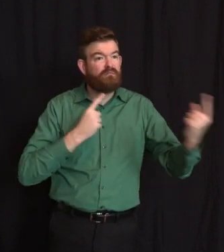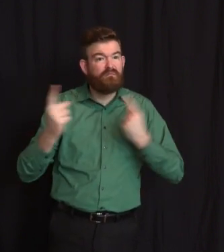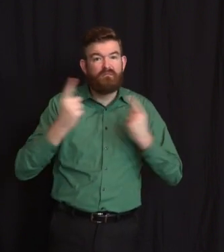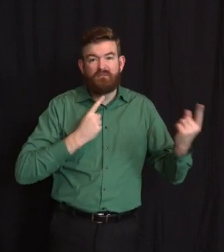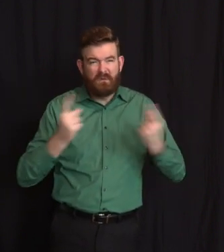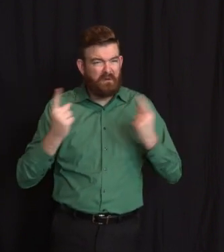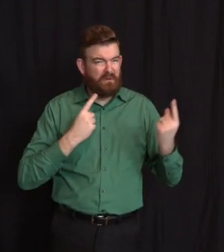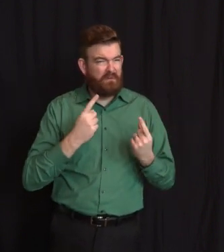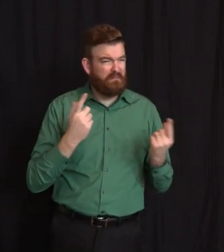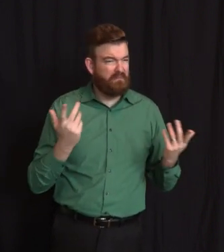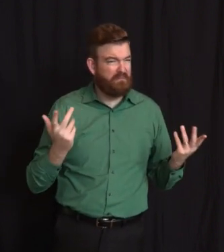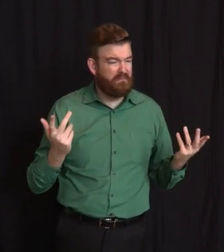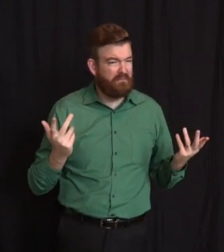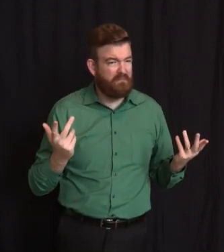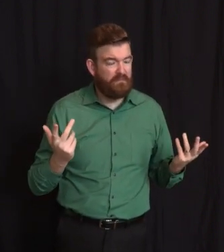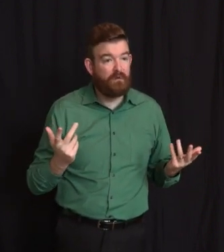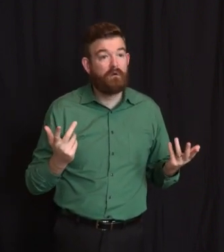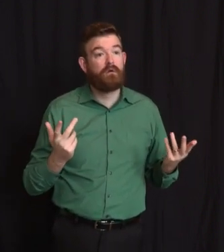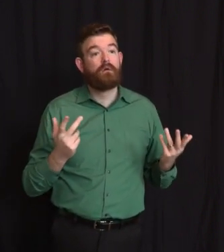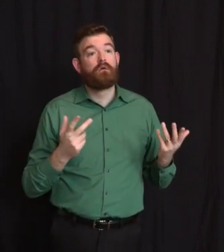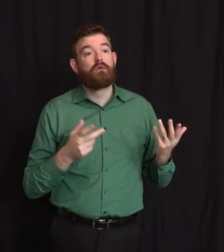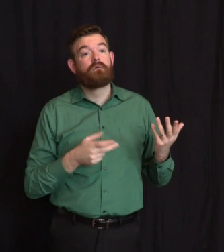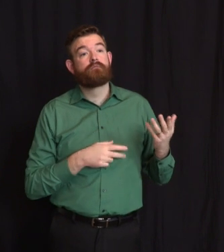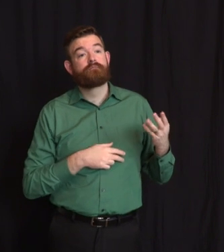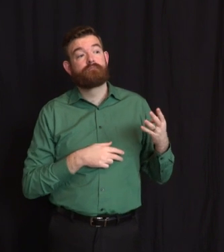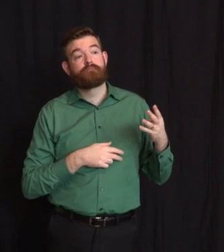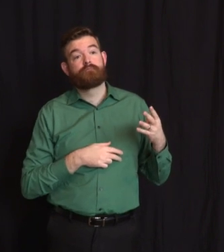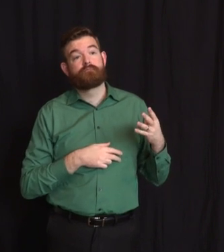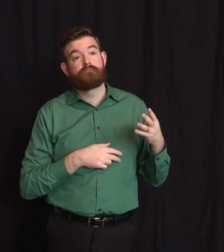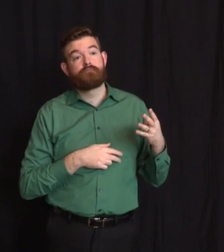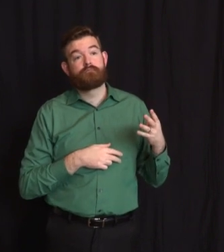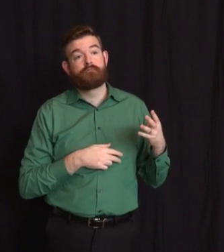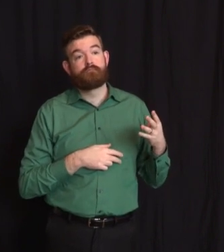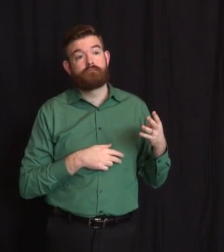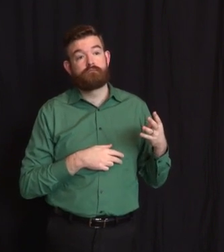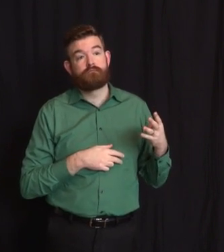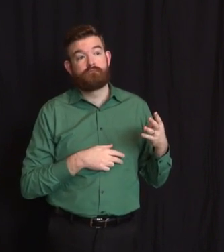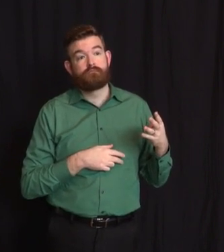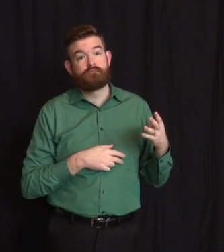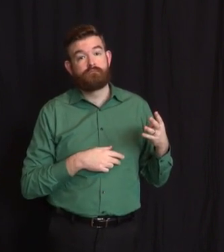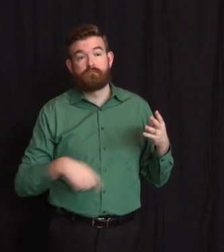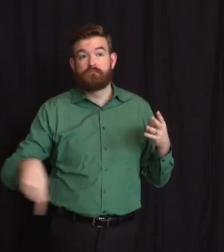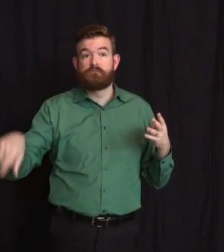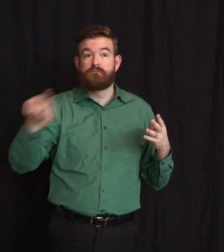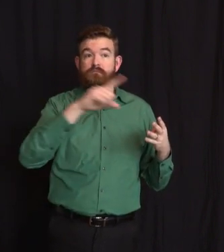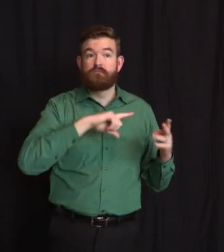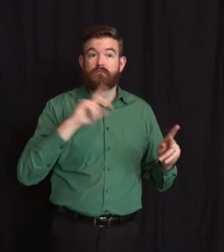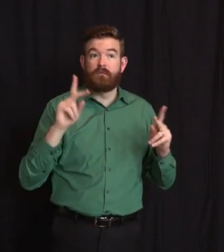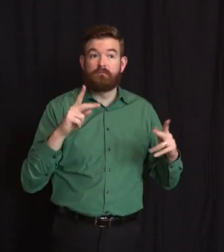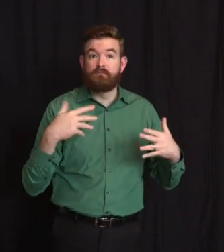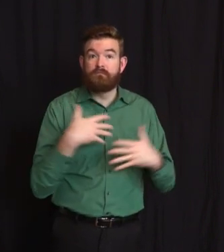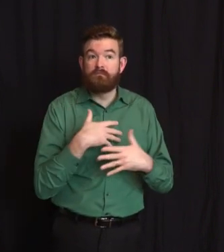edict because they couldn't even get to 20% because people were scared literally to death. And so this is, I'm quoting my friend,